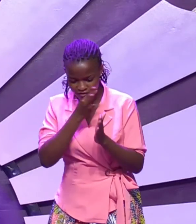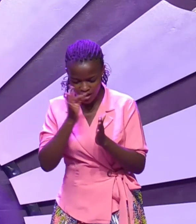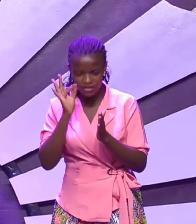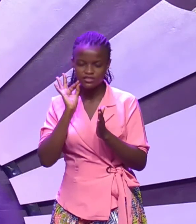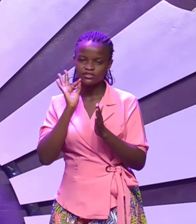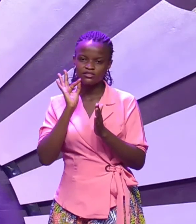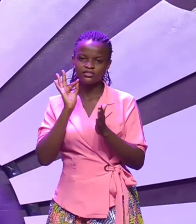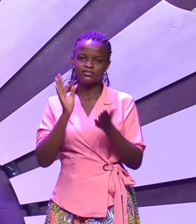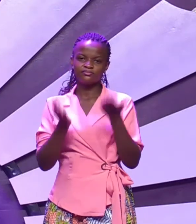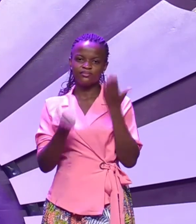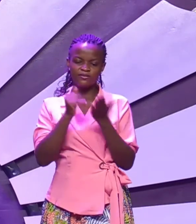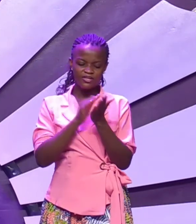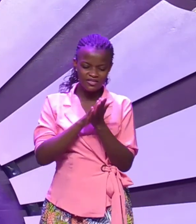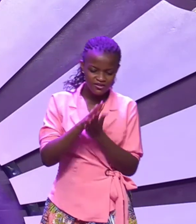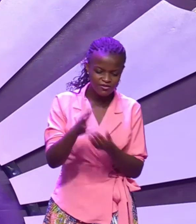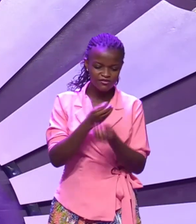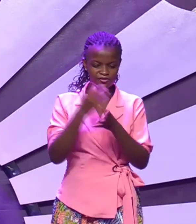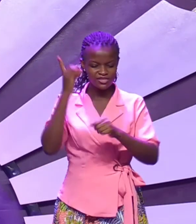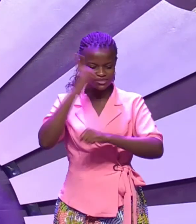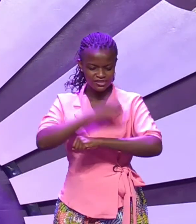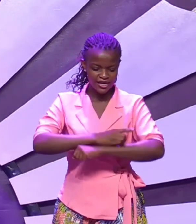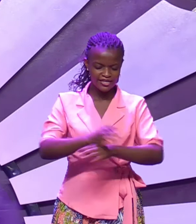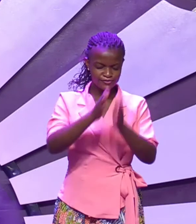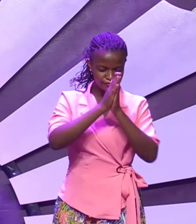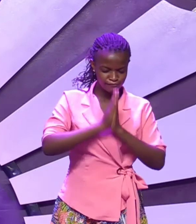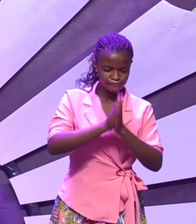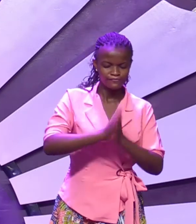maybe he spent several days praying with fasting